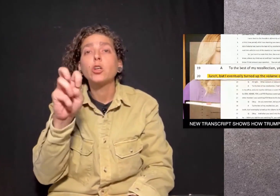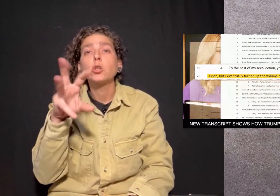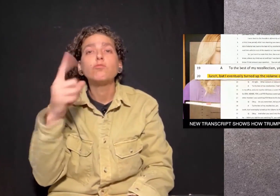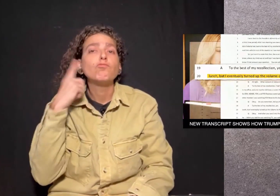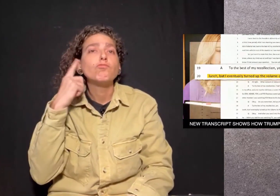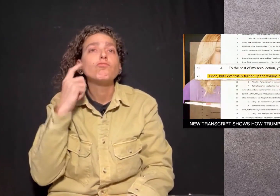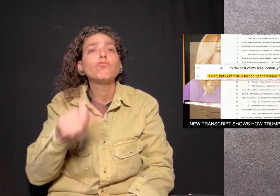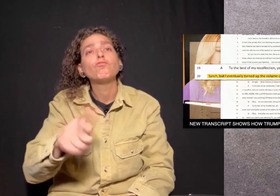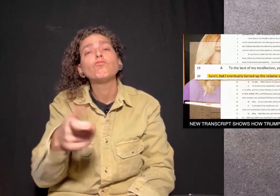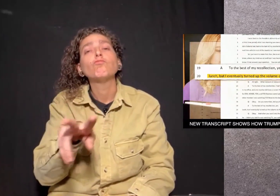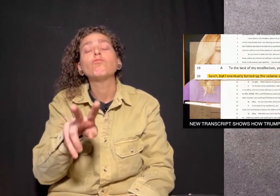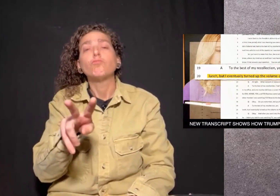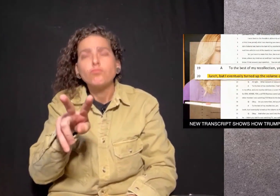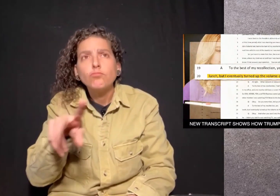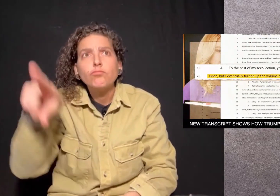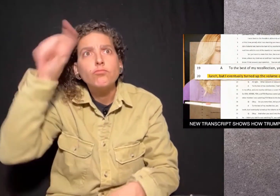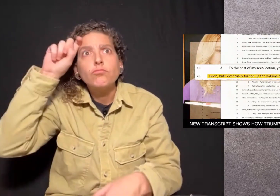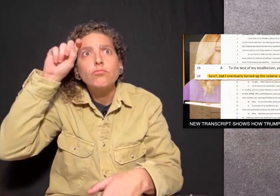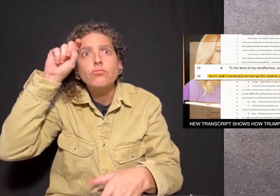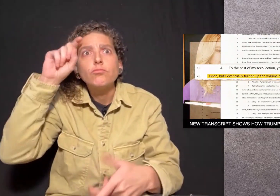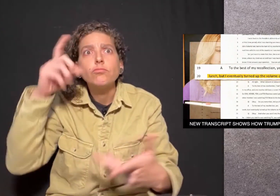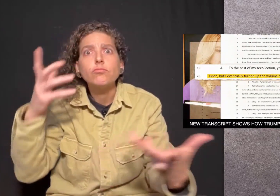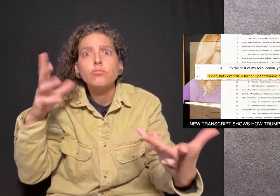for lunch and turned up the volume on Fox News.